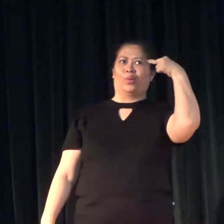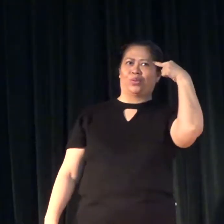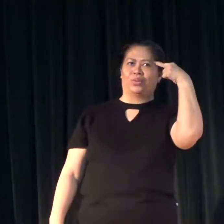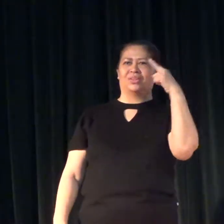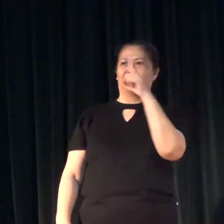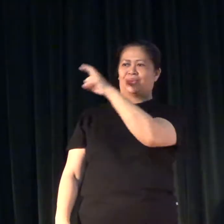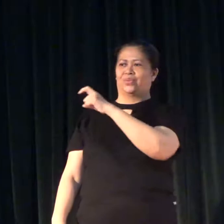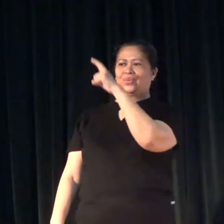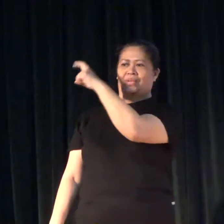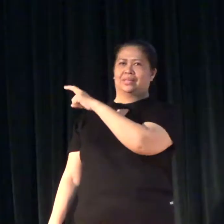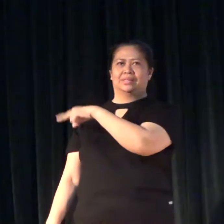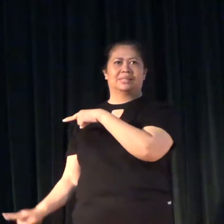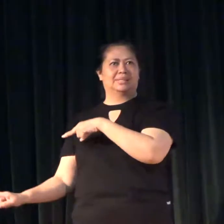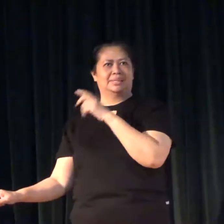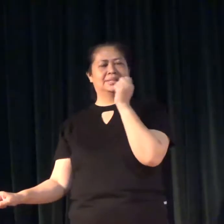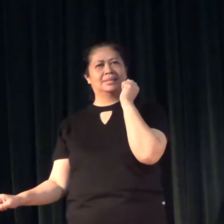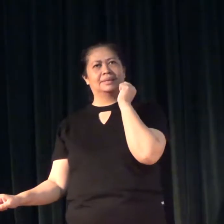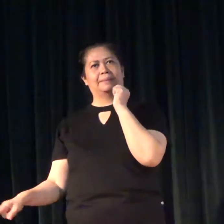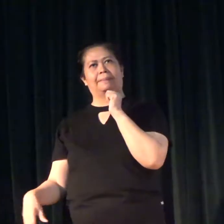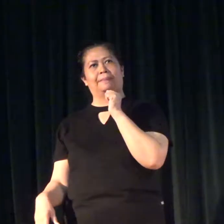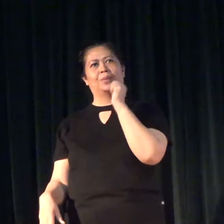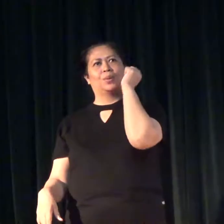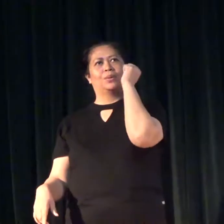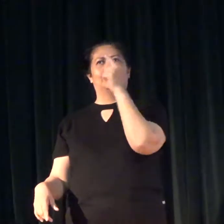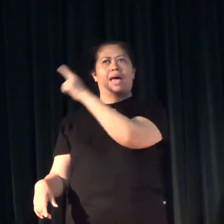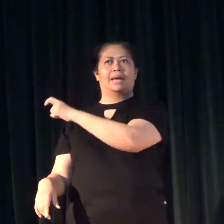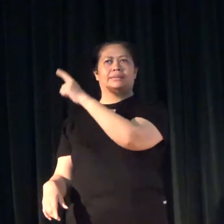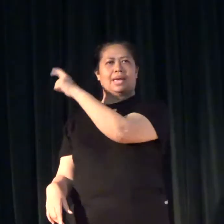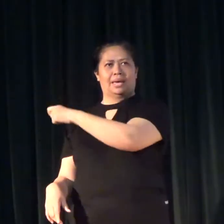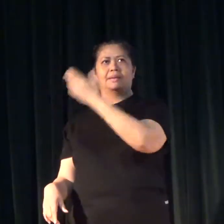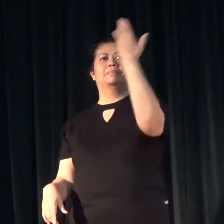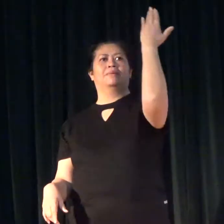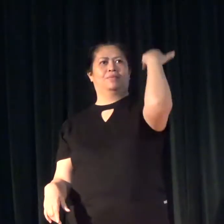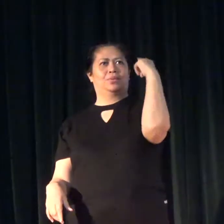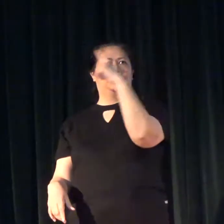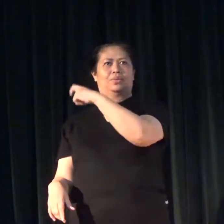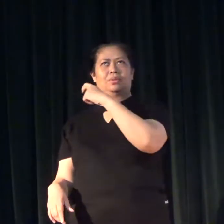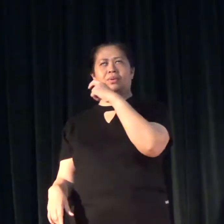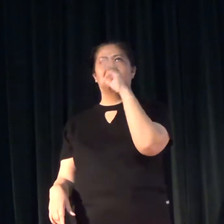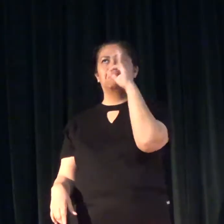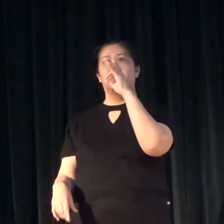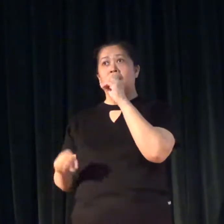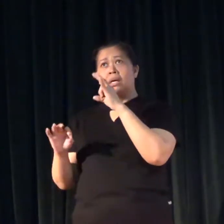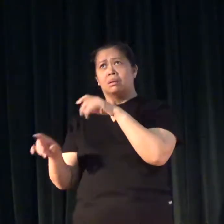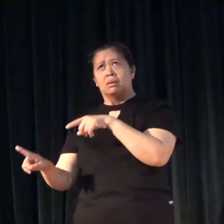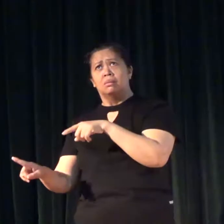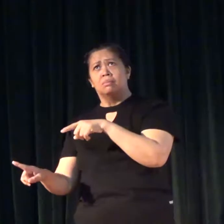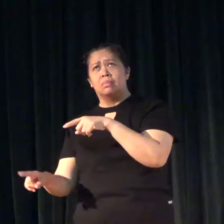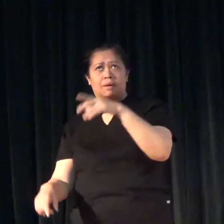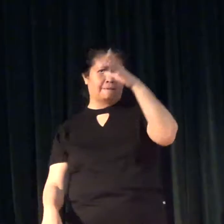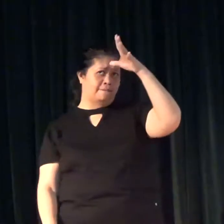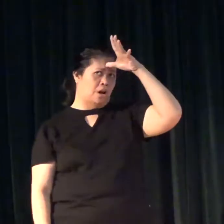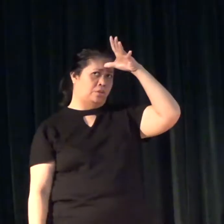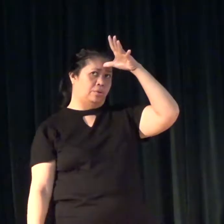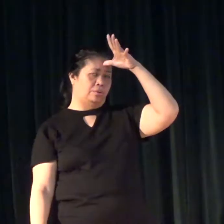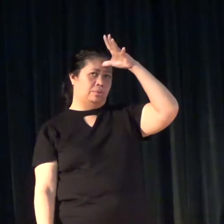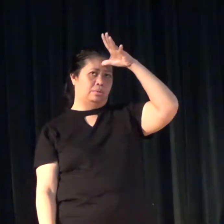one of the questions that was asked to me before, if this is father,